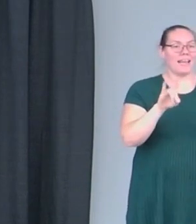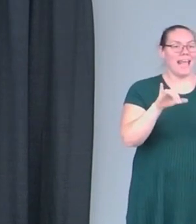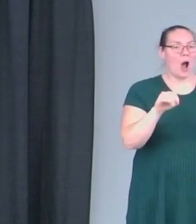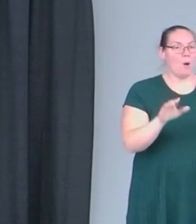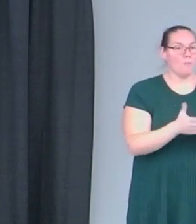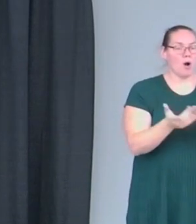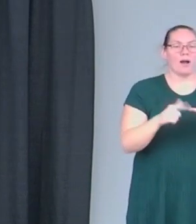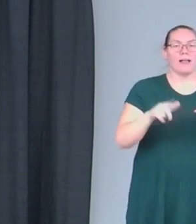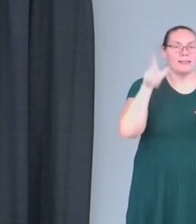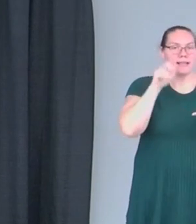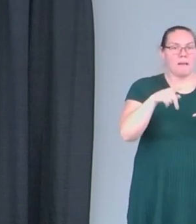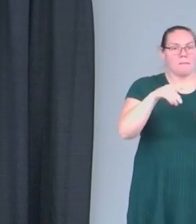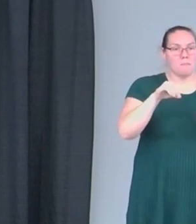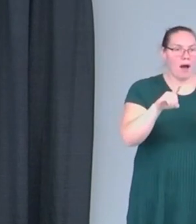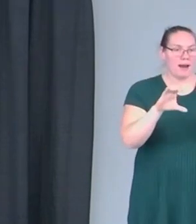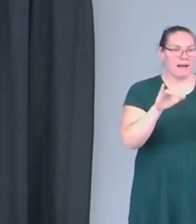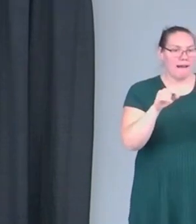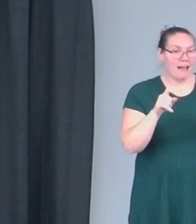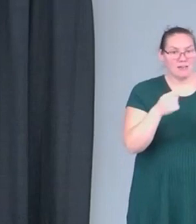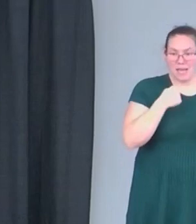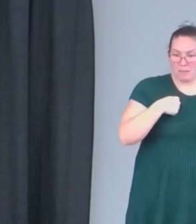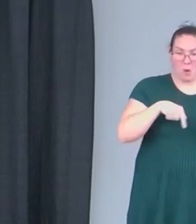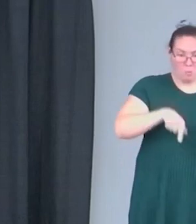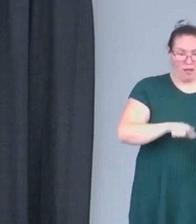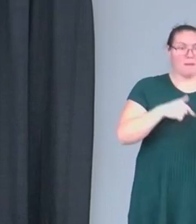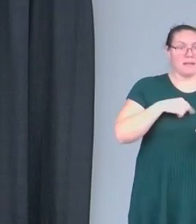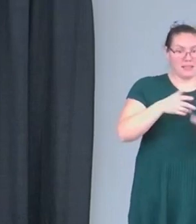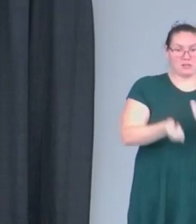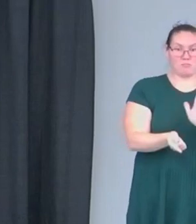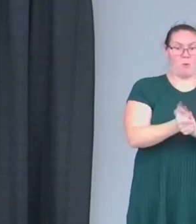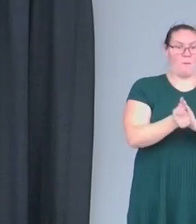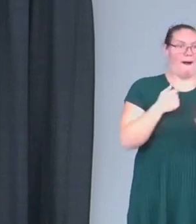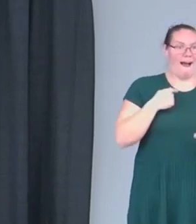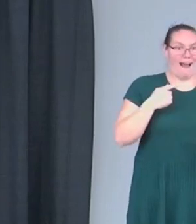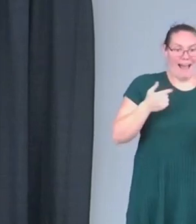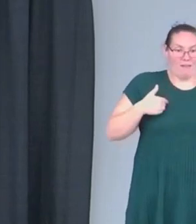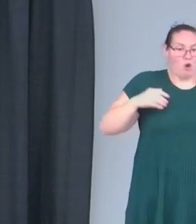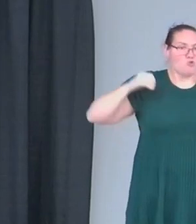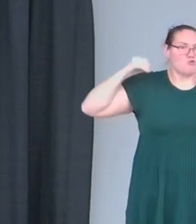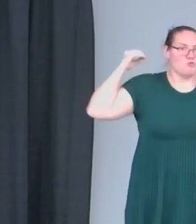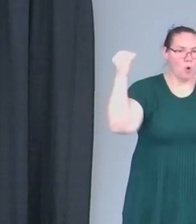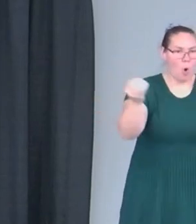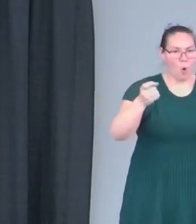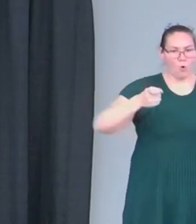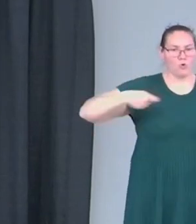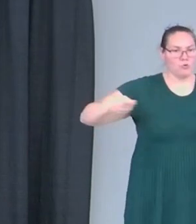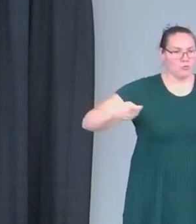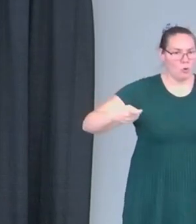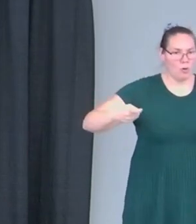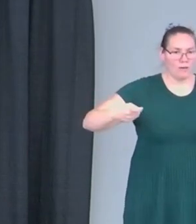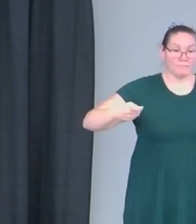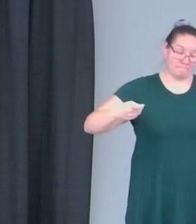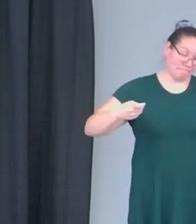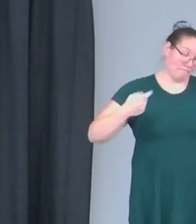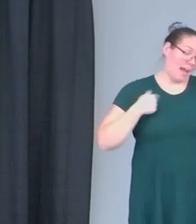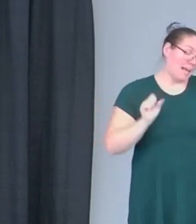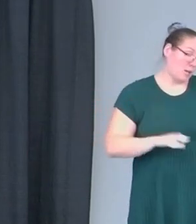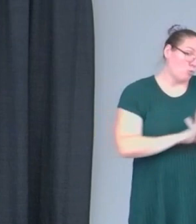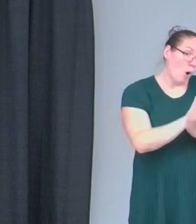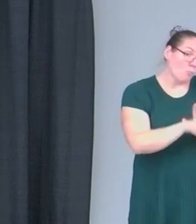listen to a podcast. You're telling me that while I'm in this moment that I have no control over, I can grow.